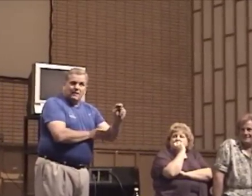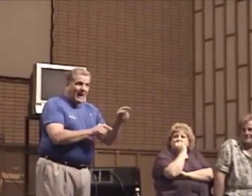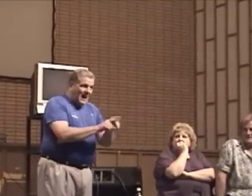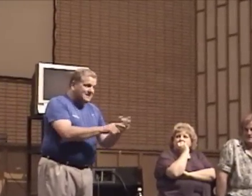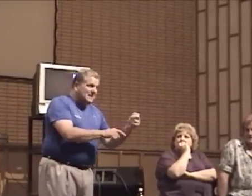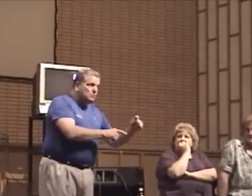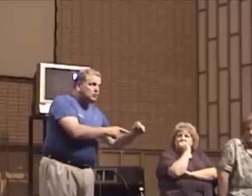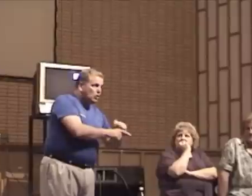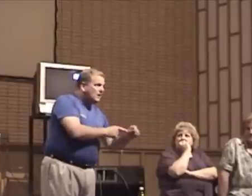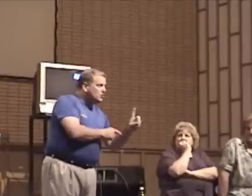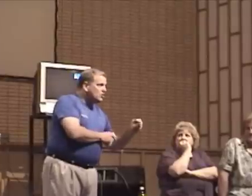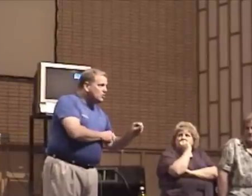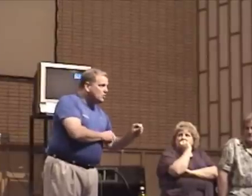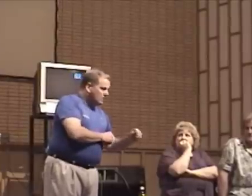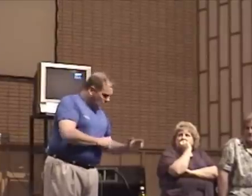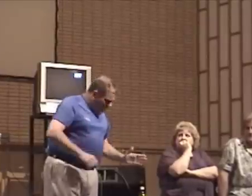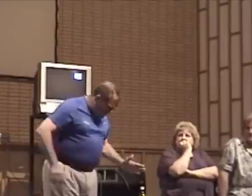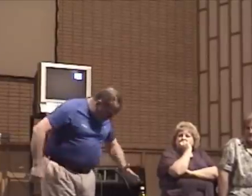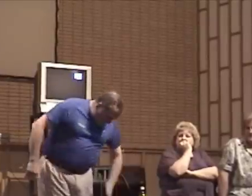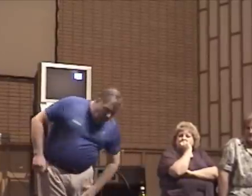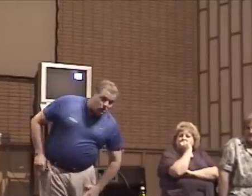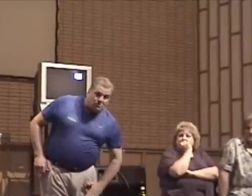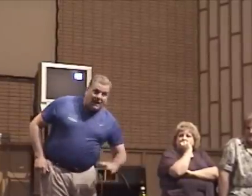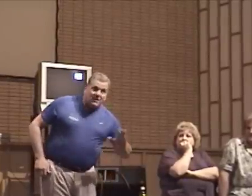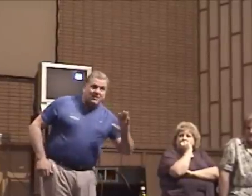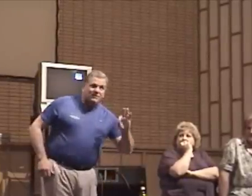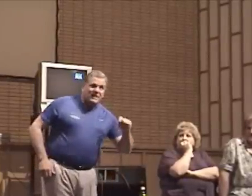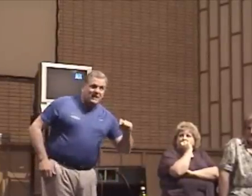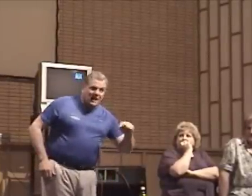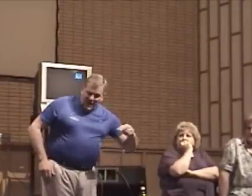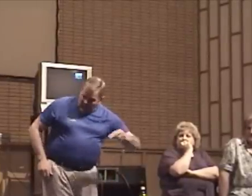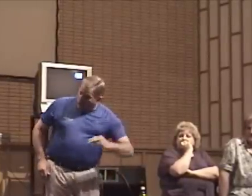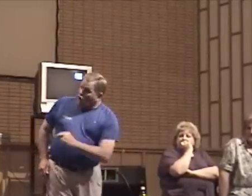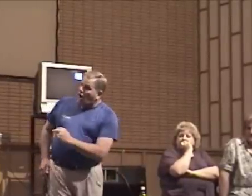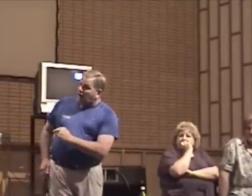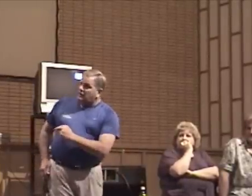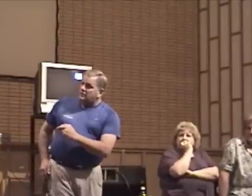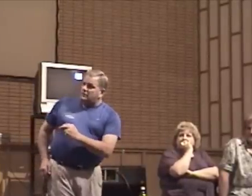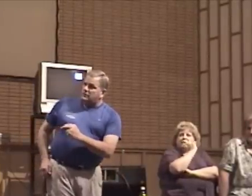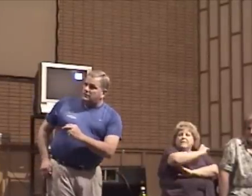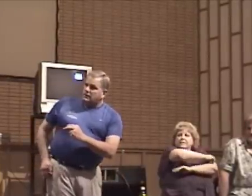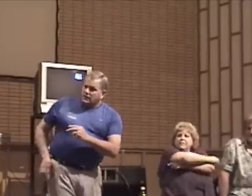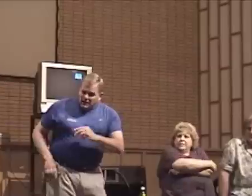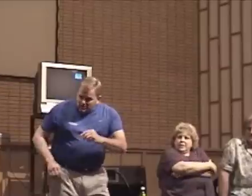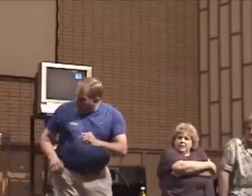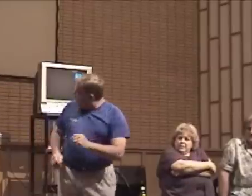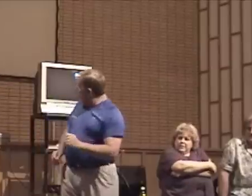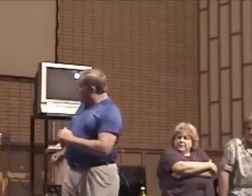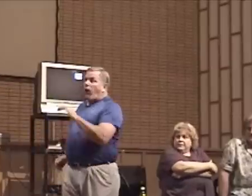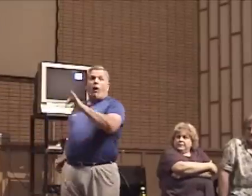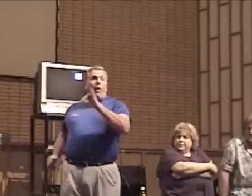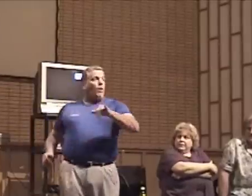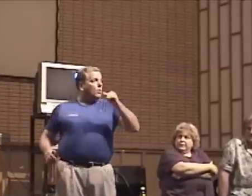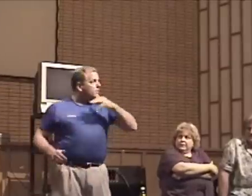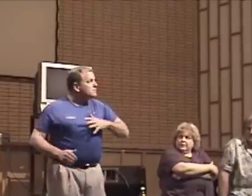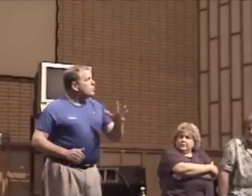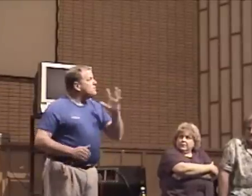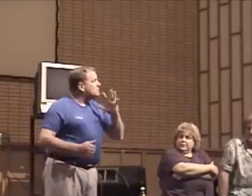As he was trying to do. None of my things. I looked and tried. Oh! There's a woman